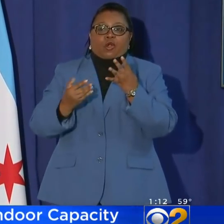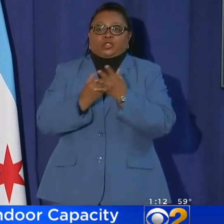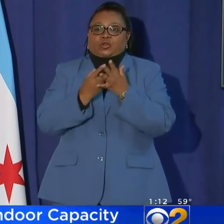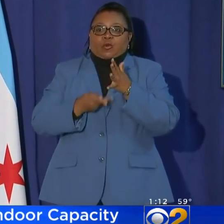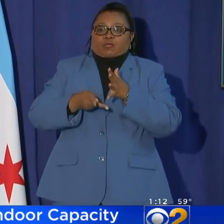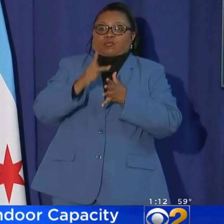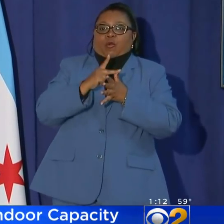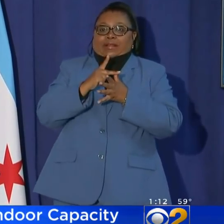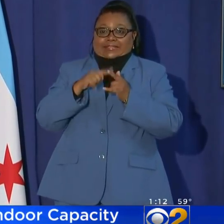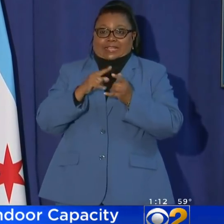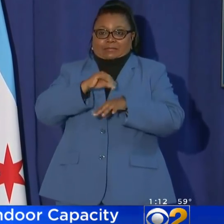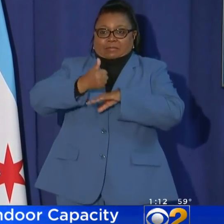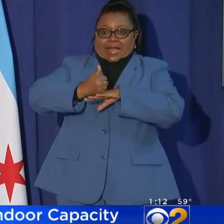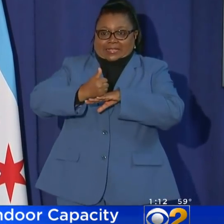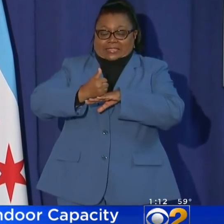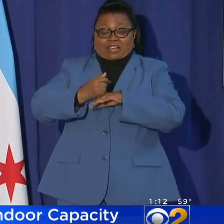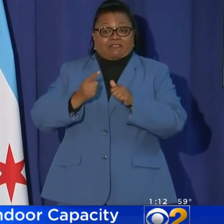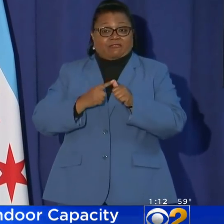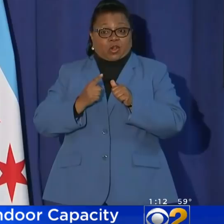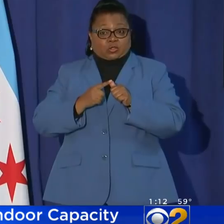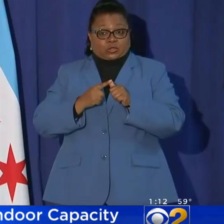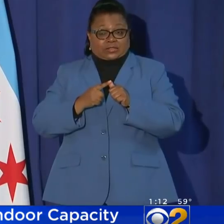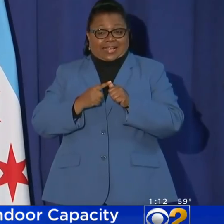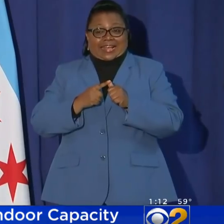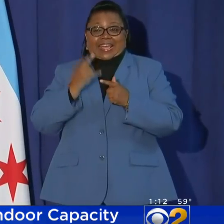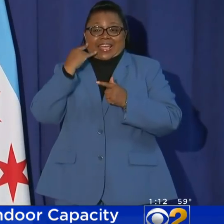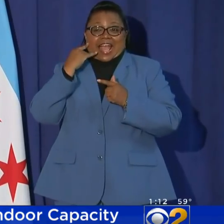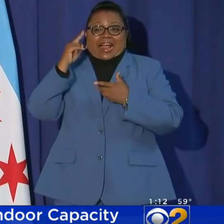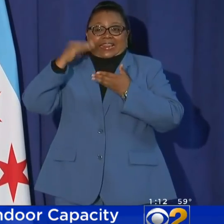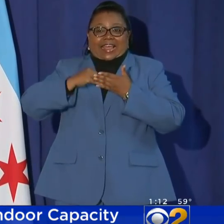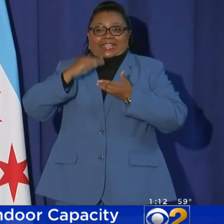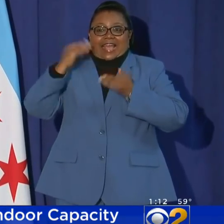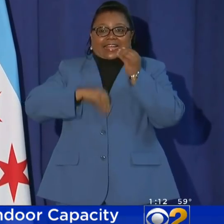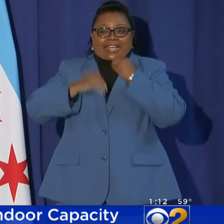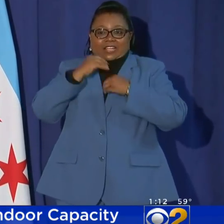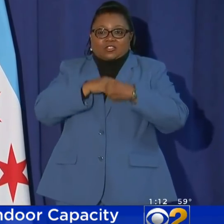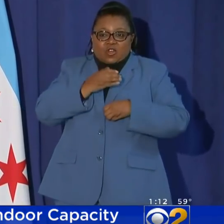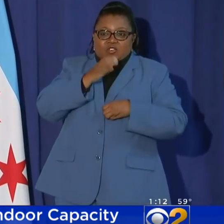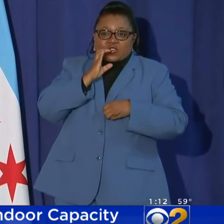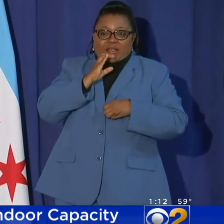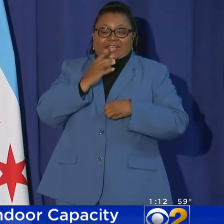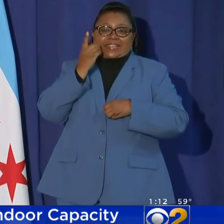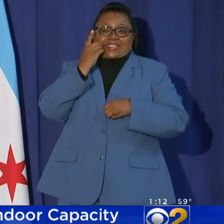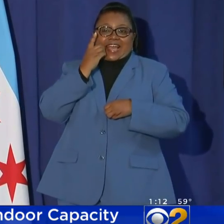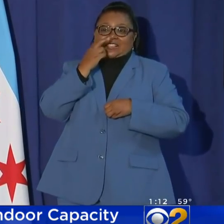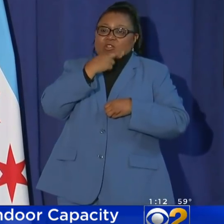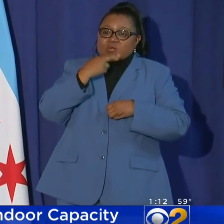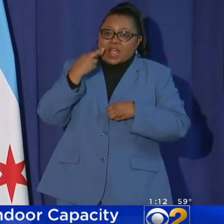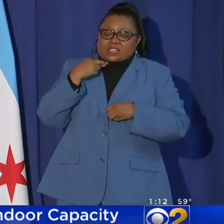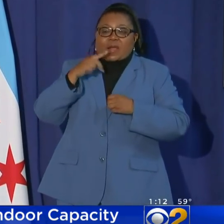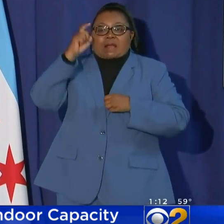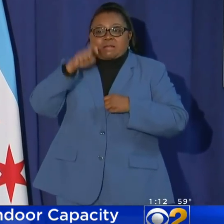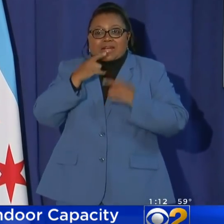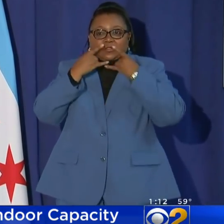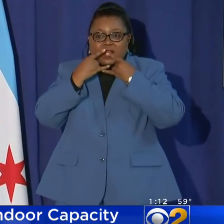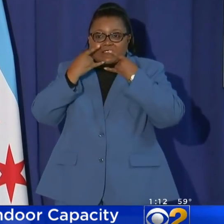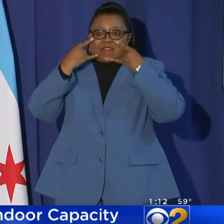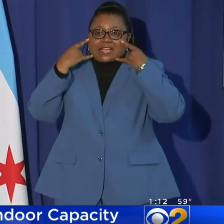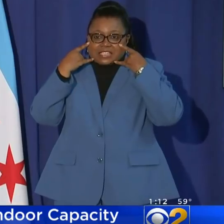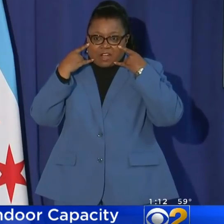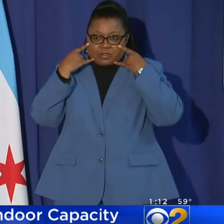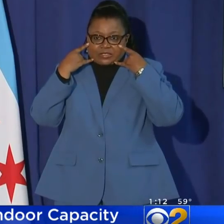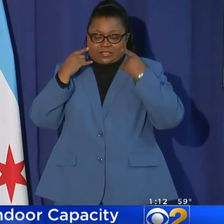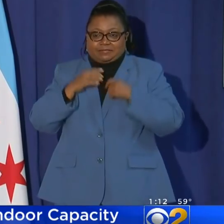protocols in place. First, unless actively eating or drinking, diners at restaurants must wear face